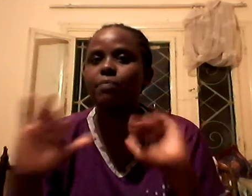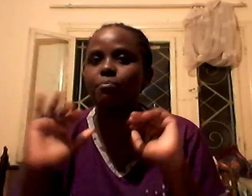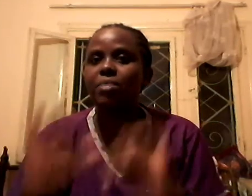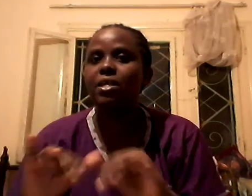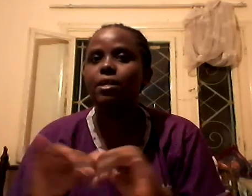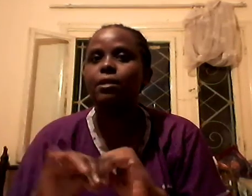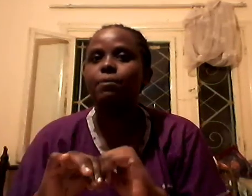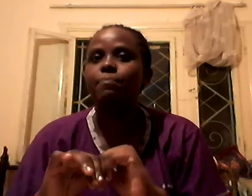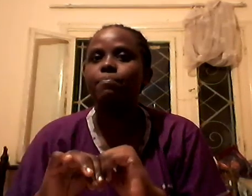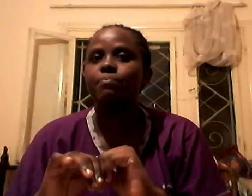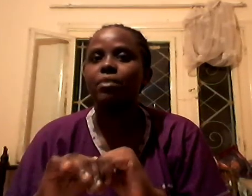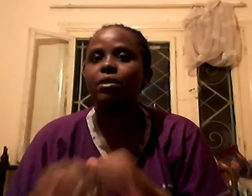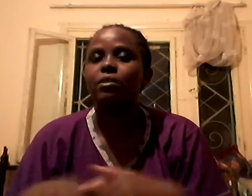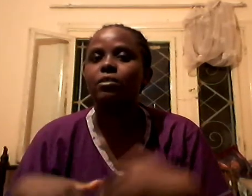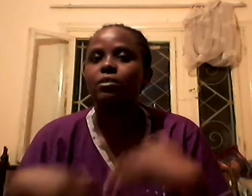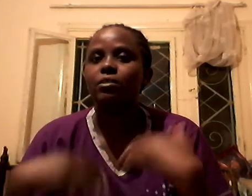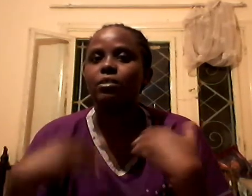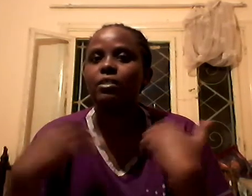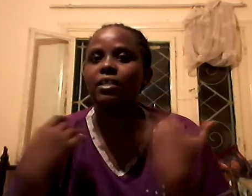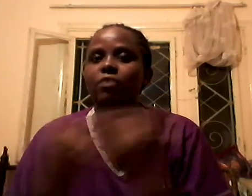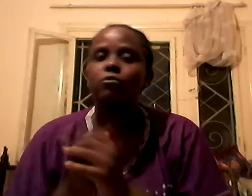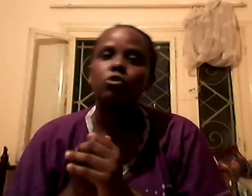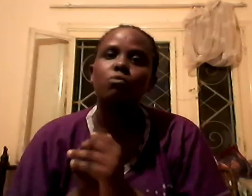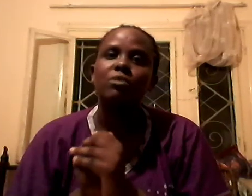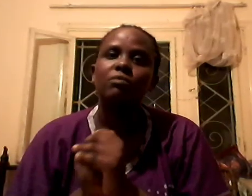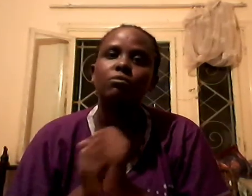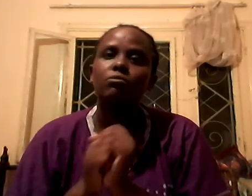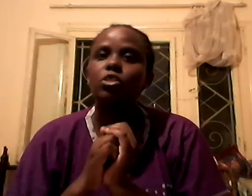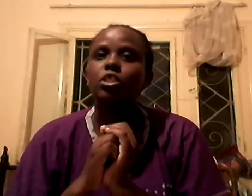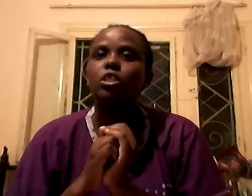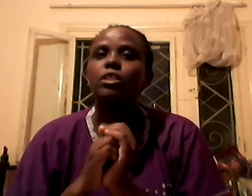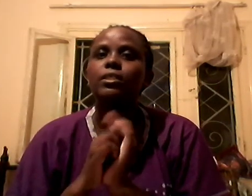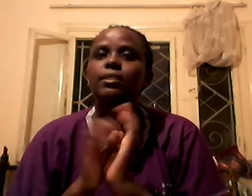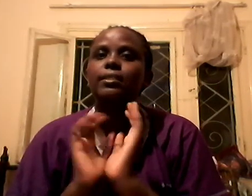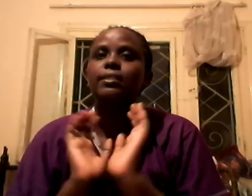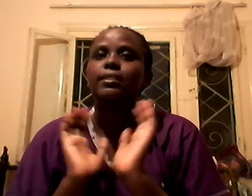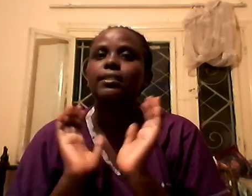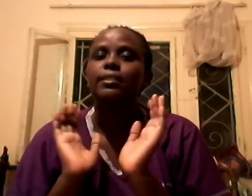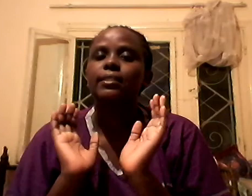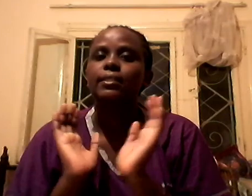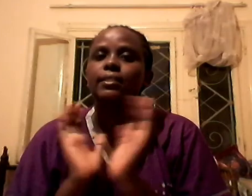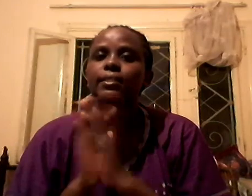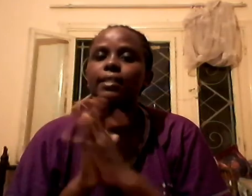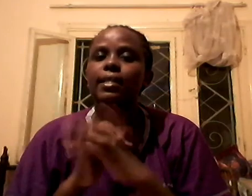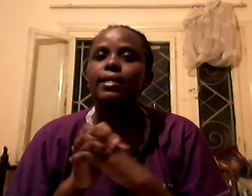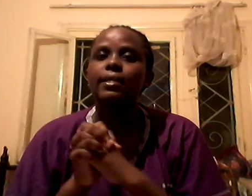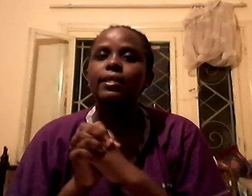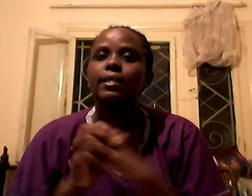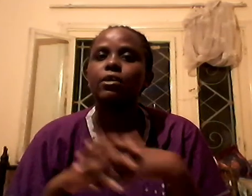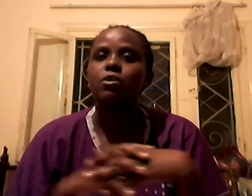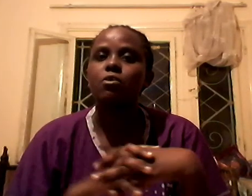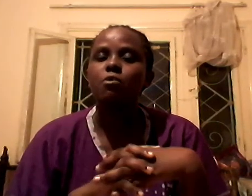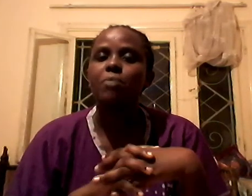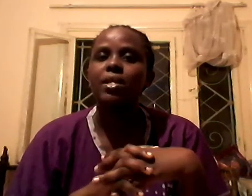be. Thank you so much for watching. Like, comment,